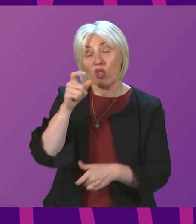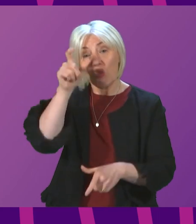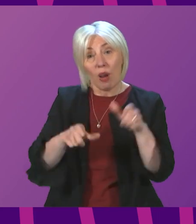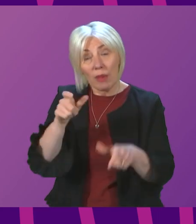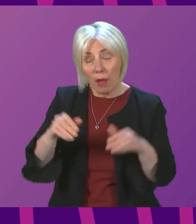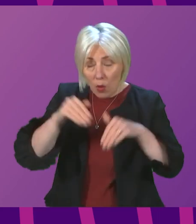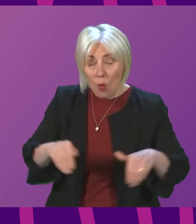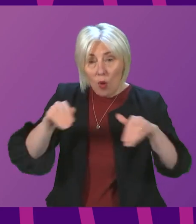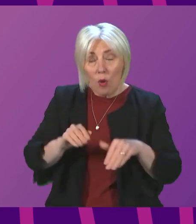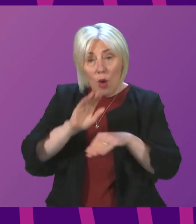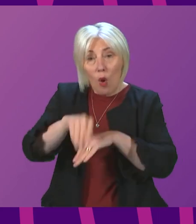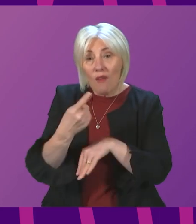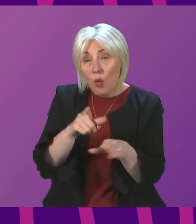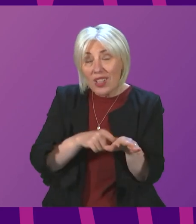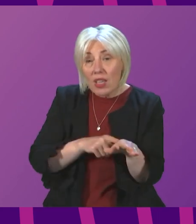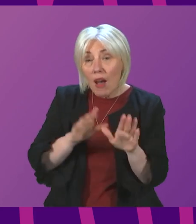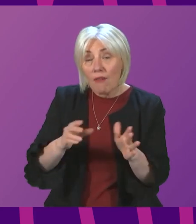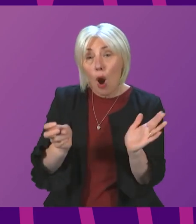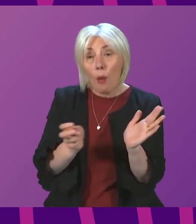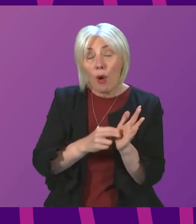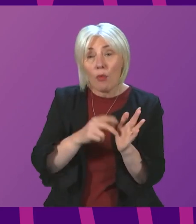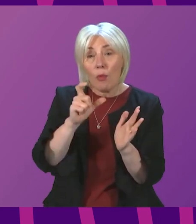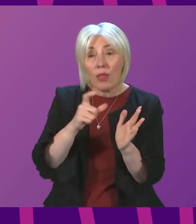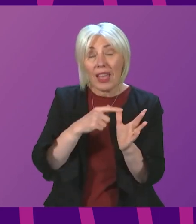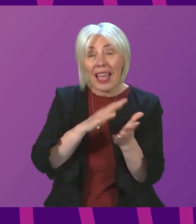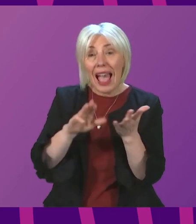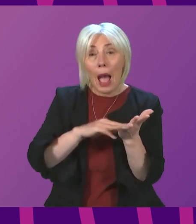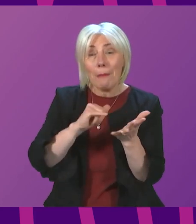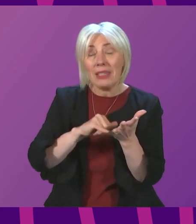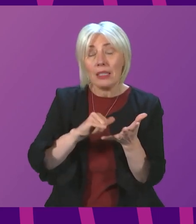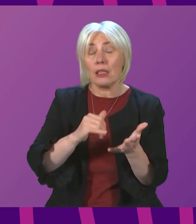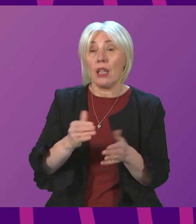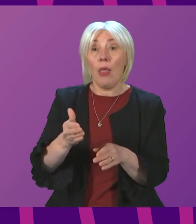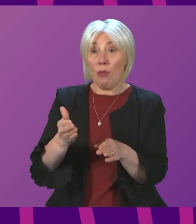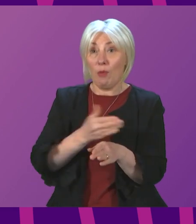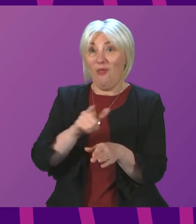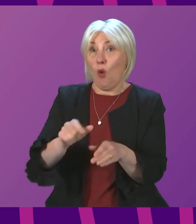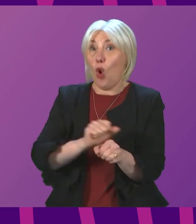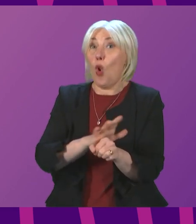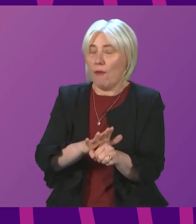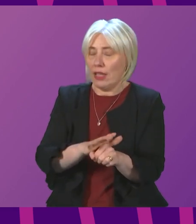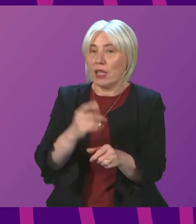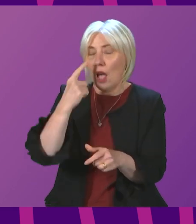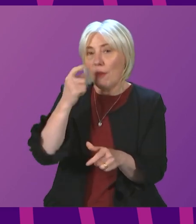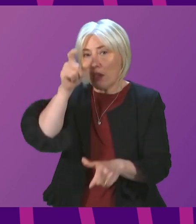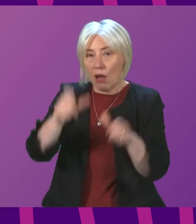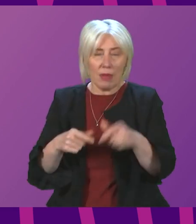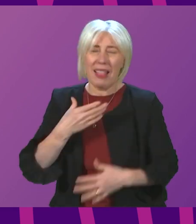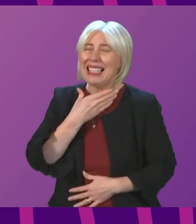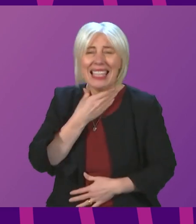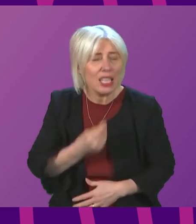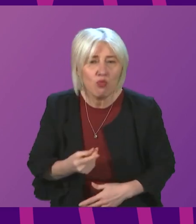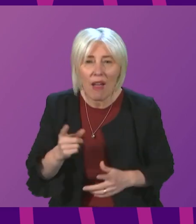more than a year for an appointment with CAMHS. These were shocking statistics long before COVID. Many young people are simply desperate,